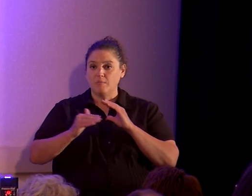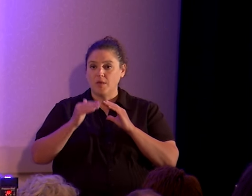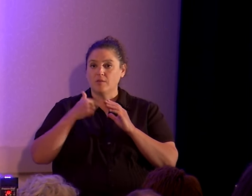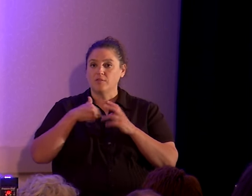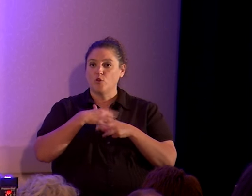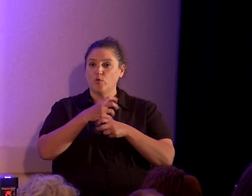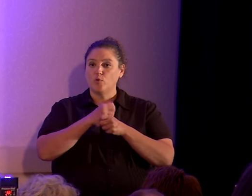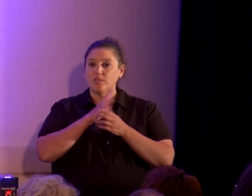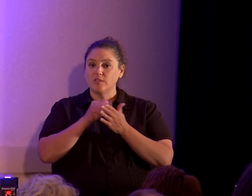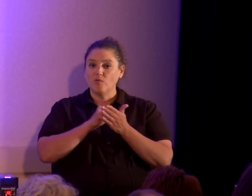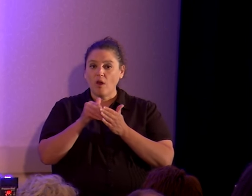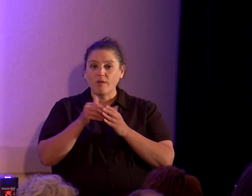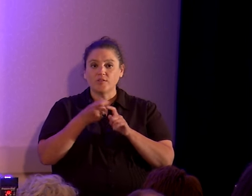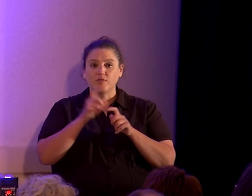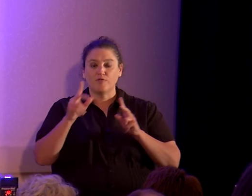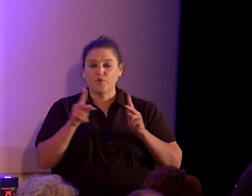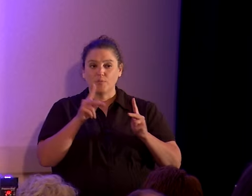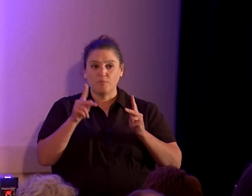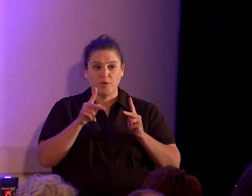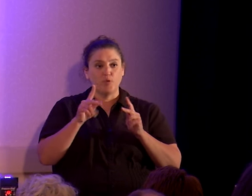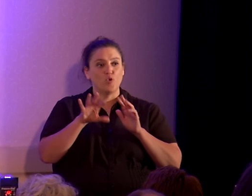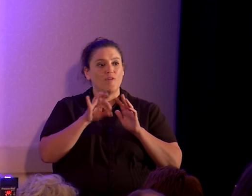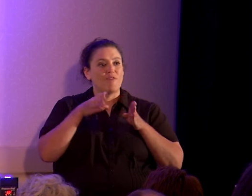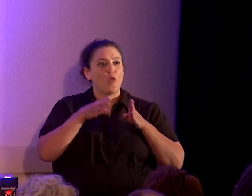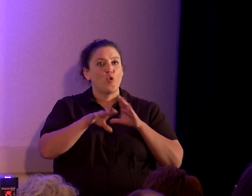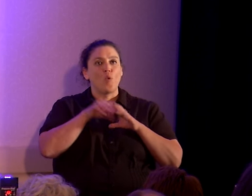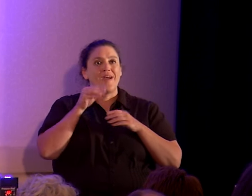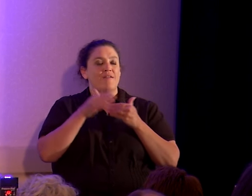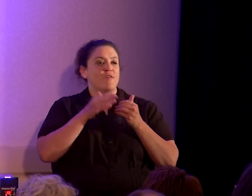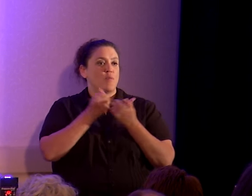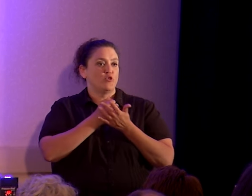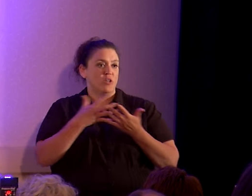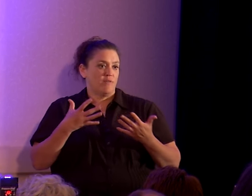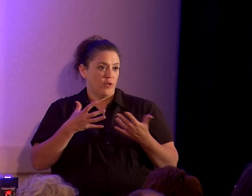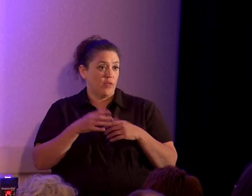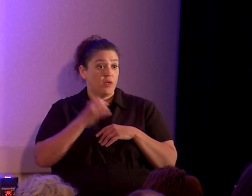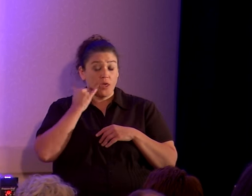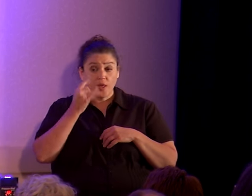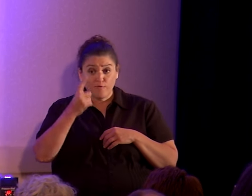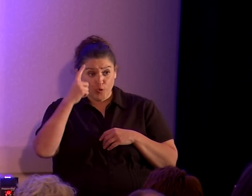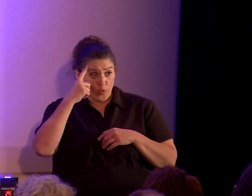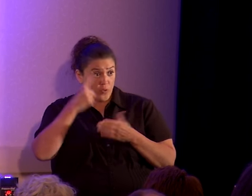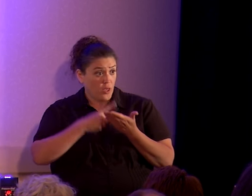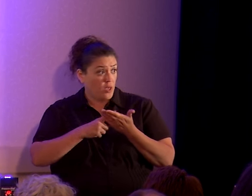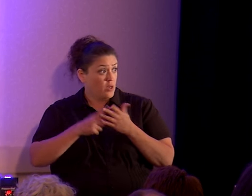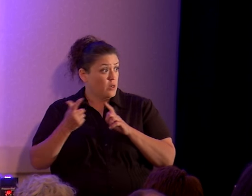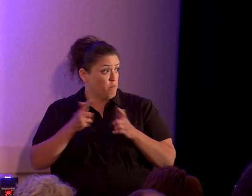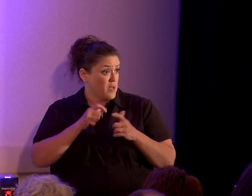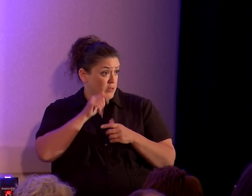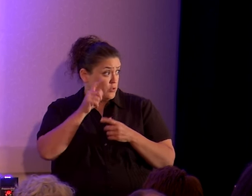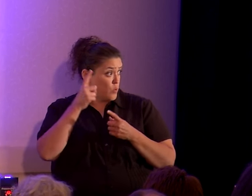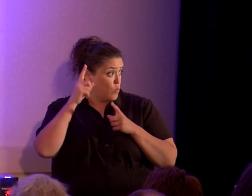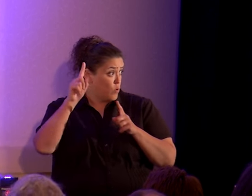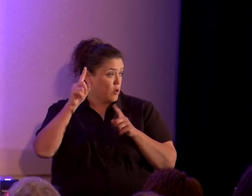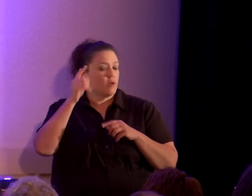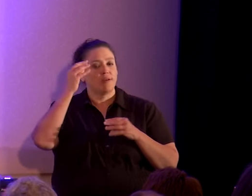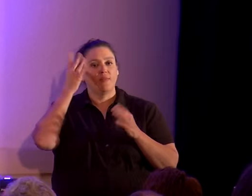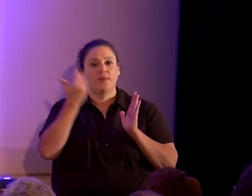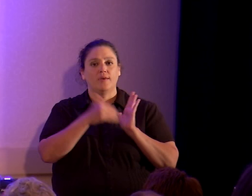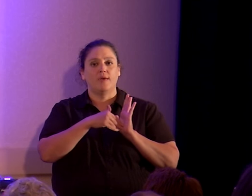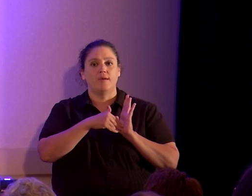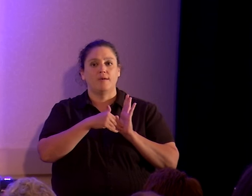constantly from people who have found their way out of almost everything. If you think debates don't work, think again.